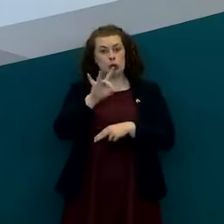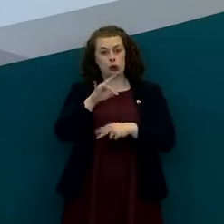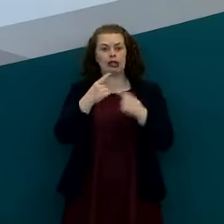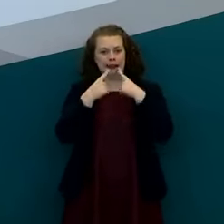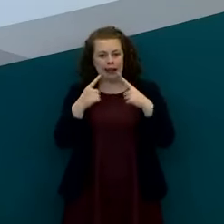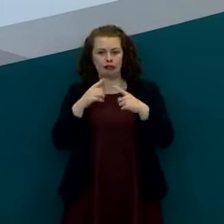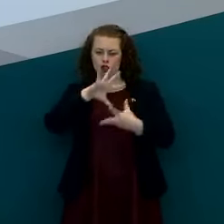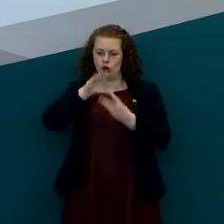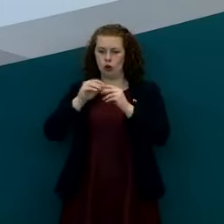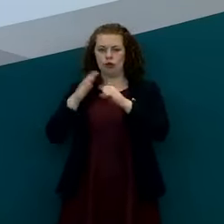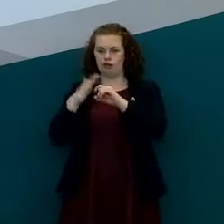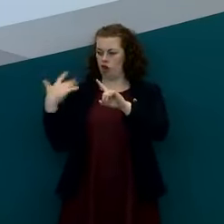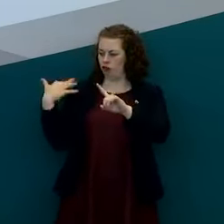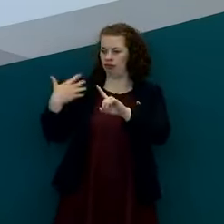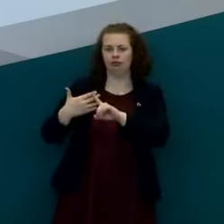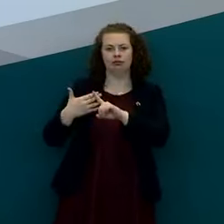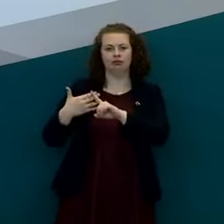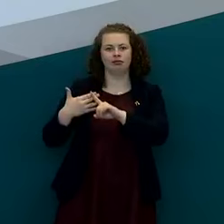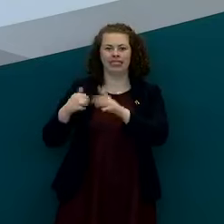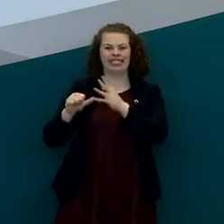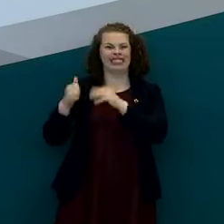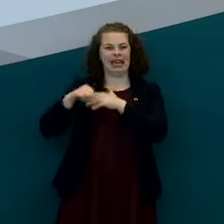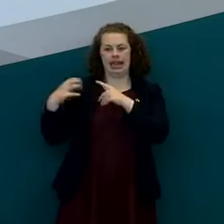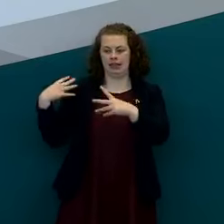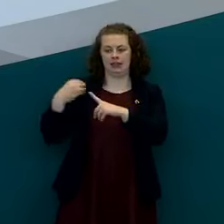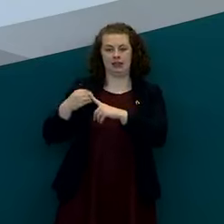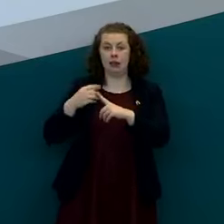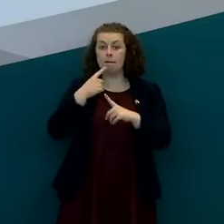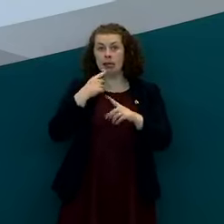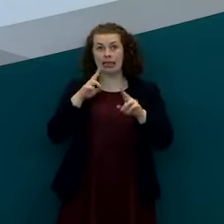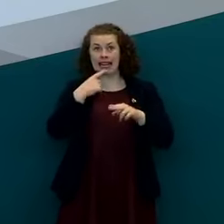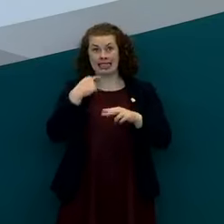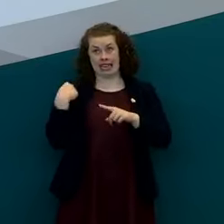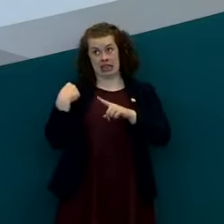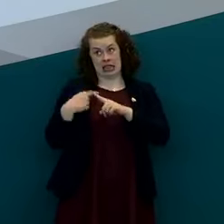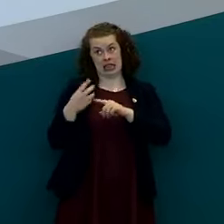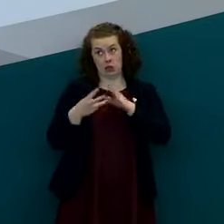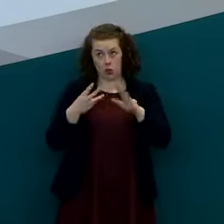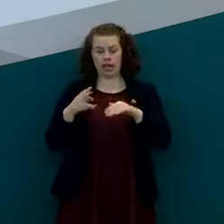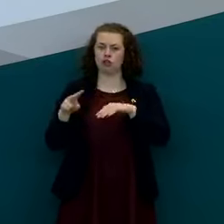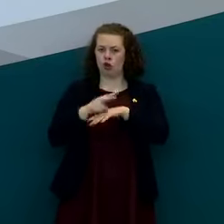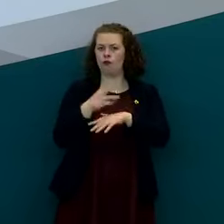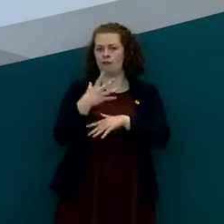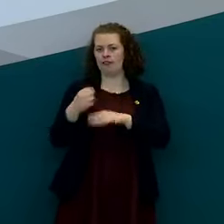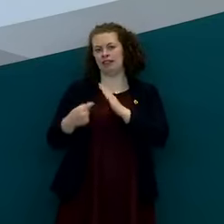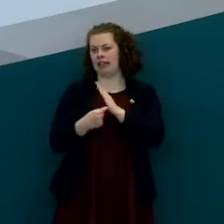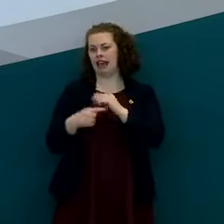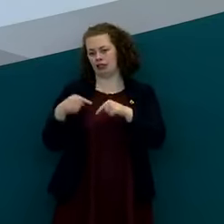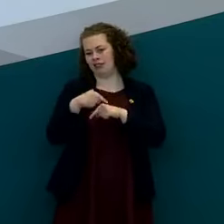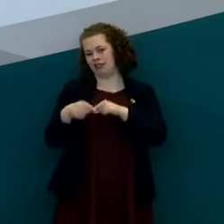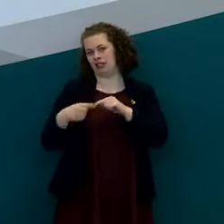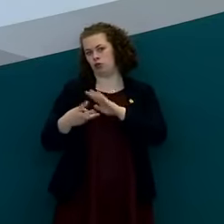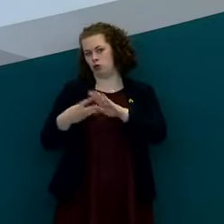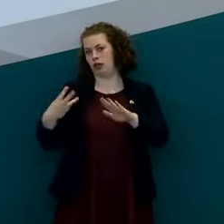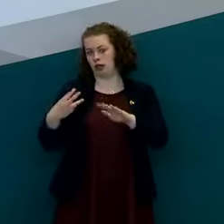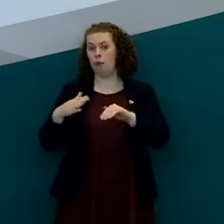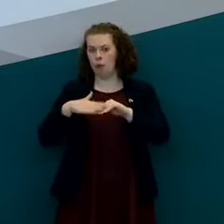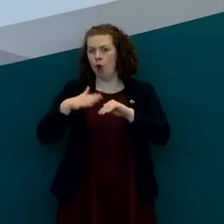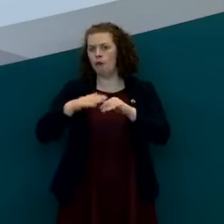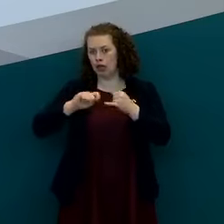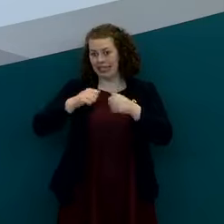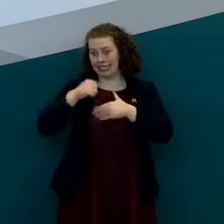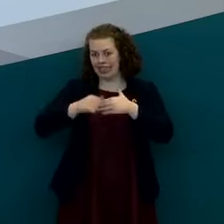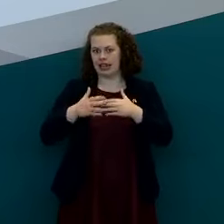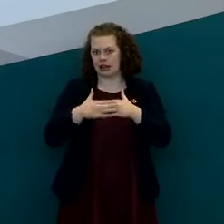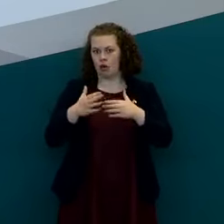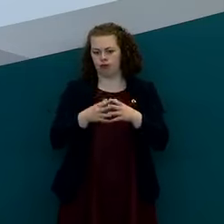up to the monday but we we we can tell you now that it's well well above 50 000 tests that have been done at this moment in time we're substantially increasing the number of tests day on